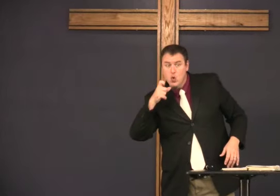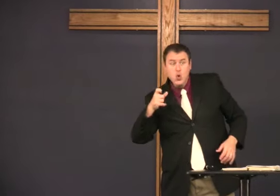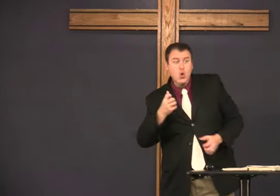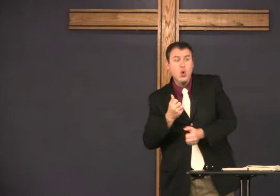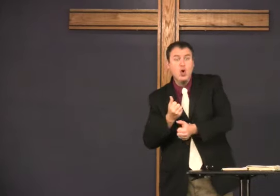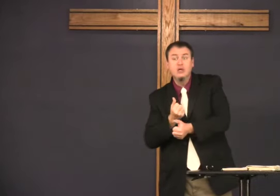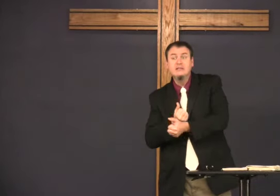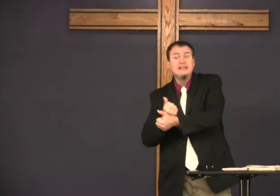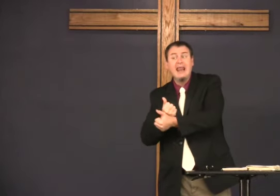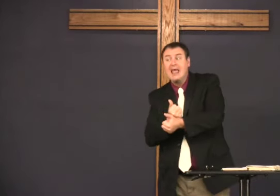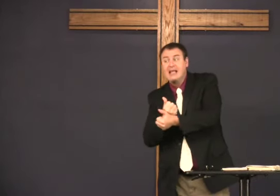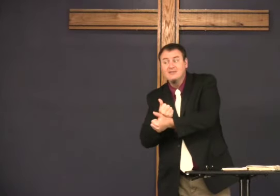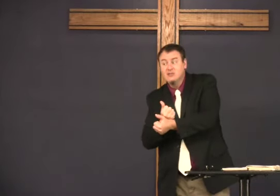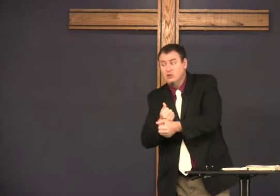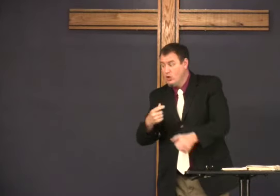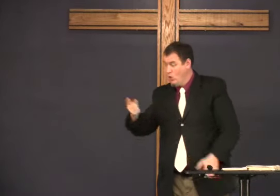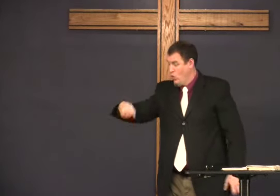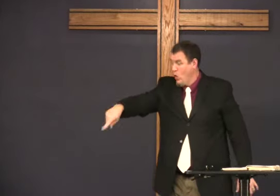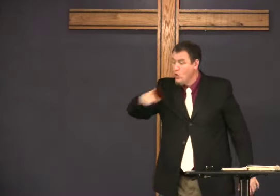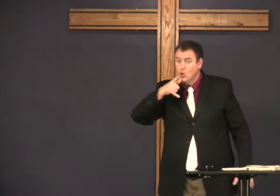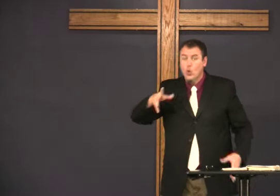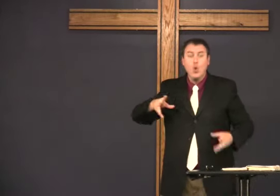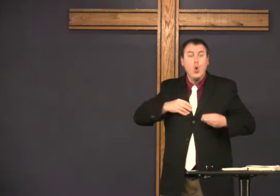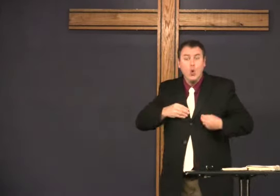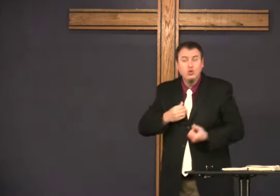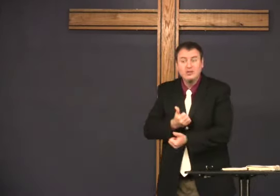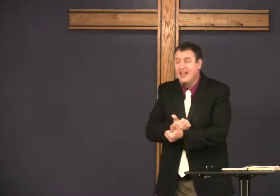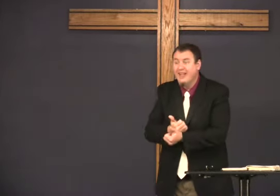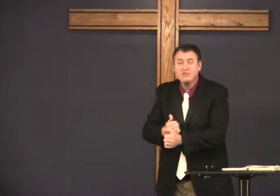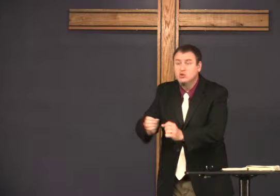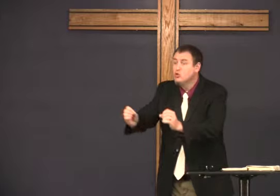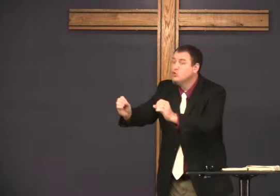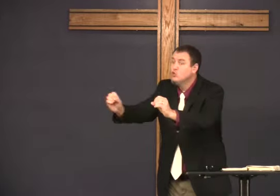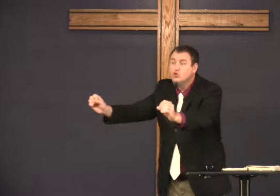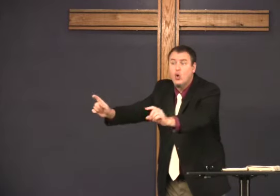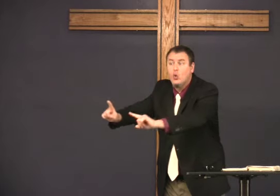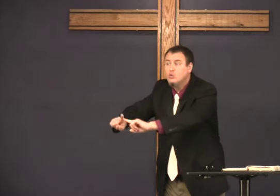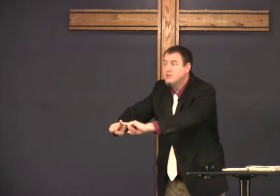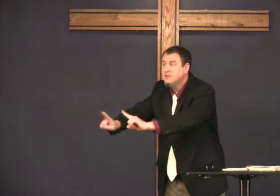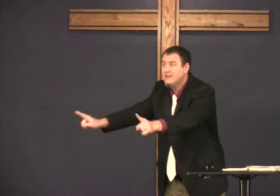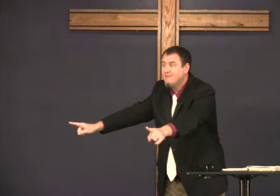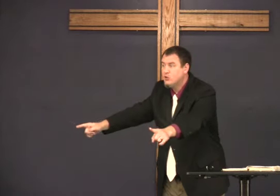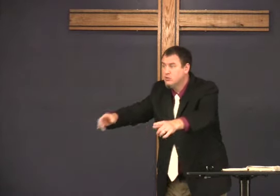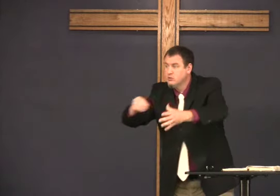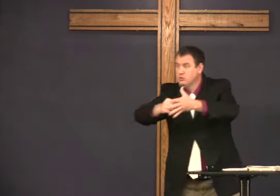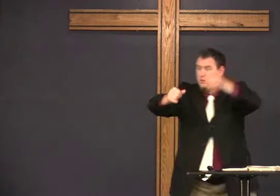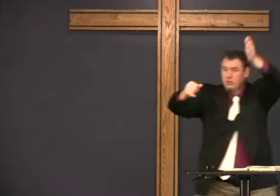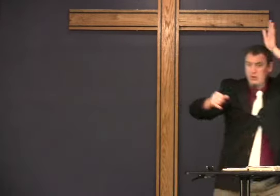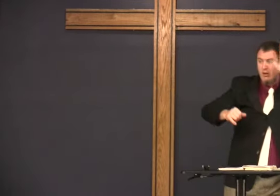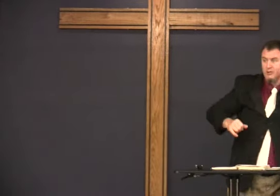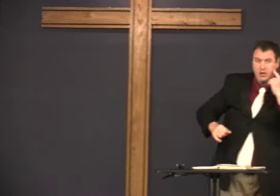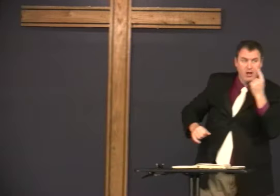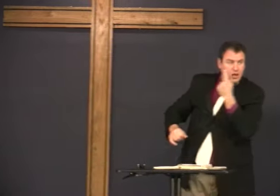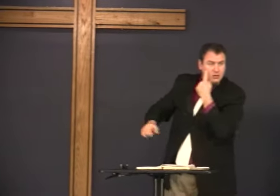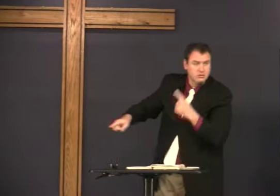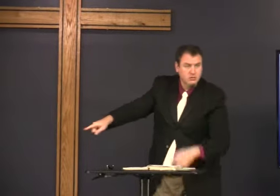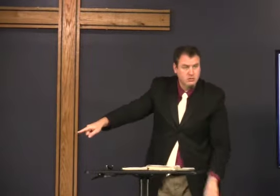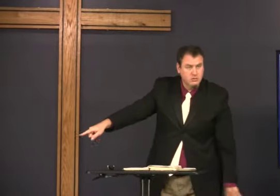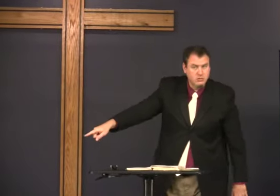those of you who are slaves and those of you who own slaves, there's no difference between you in